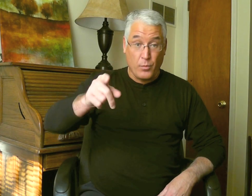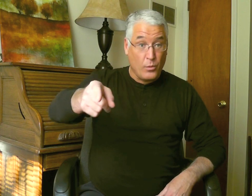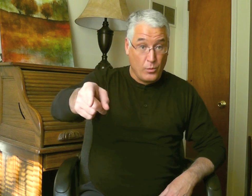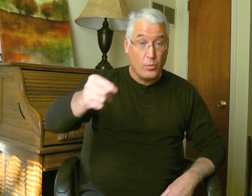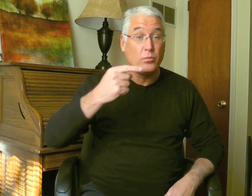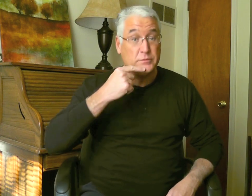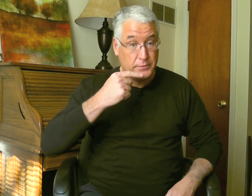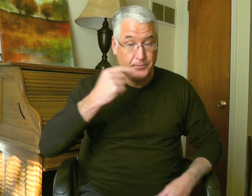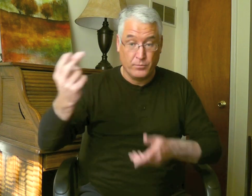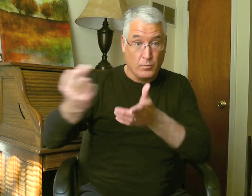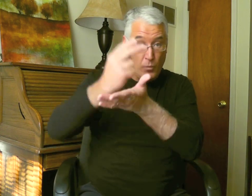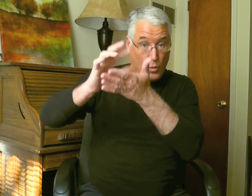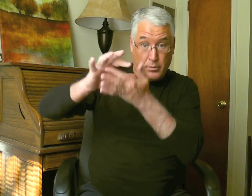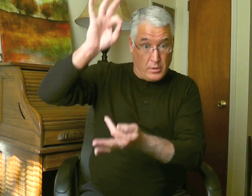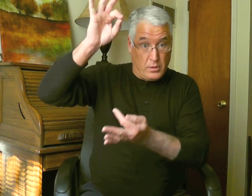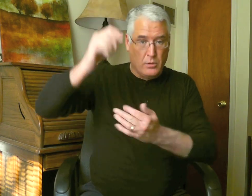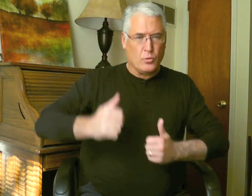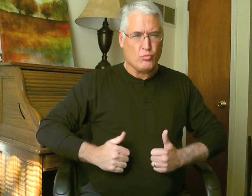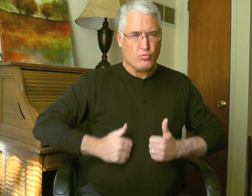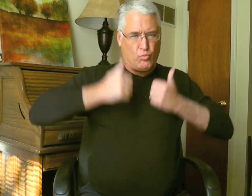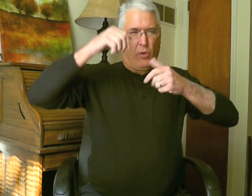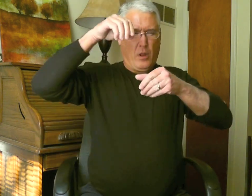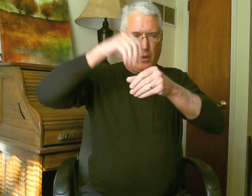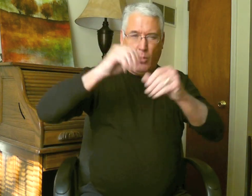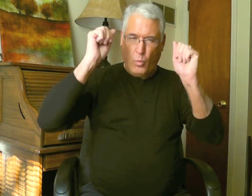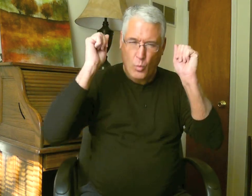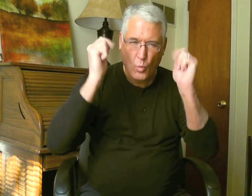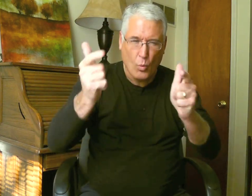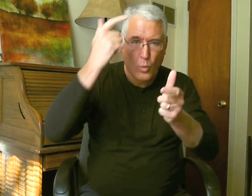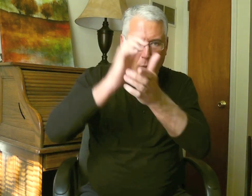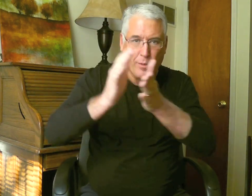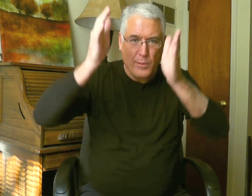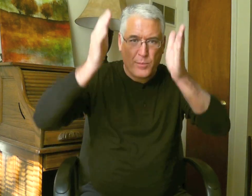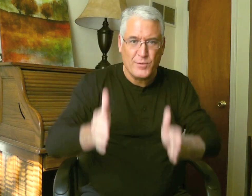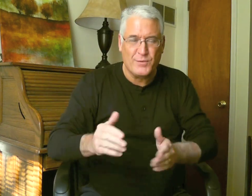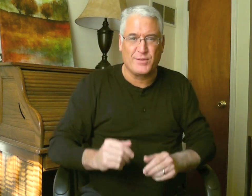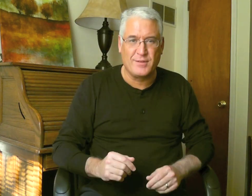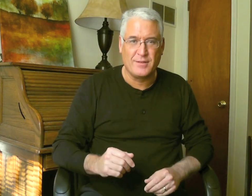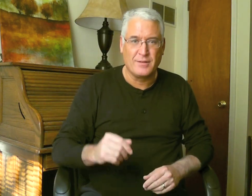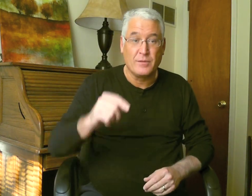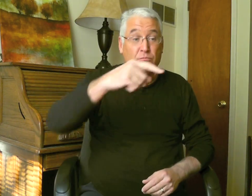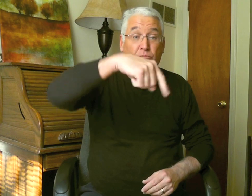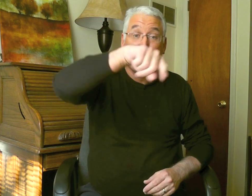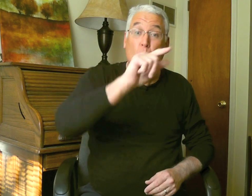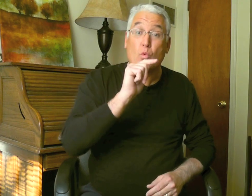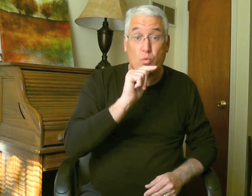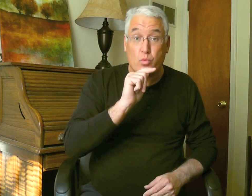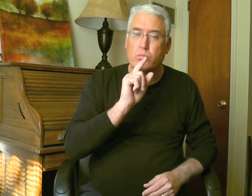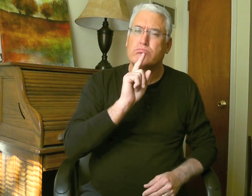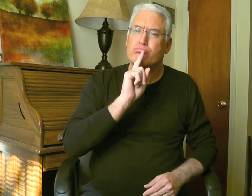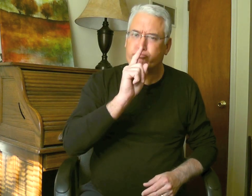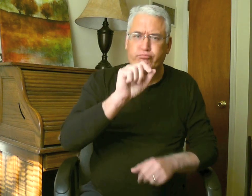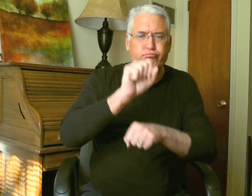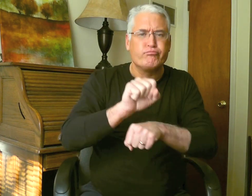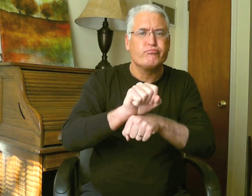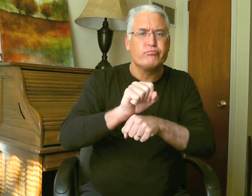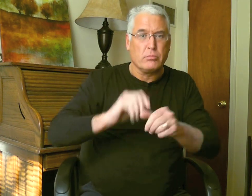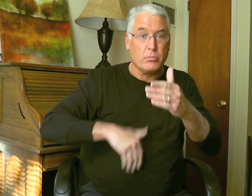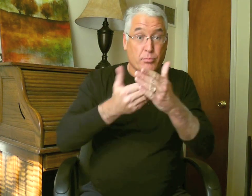Paul, Paul, he is saying that the Holy Spirit indwells all believers. All who have